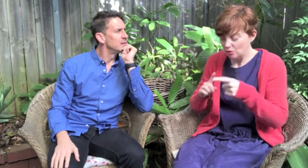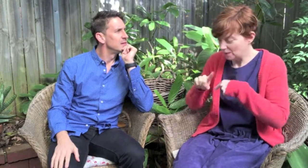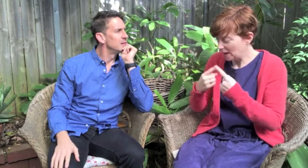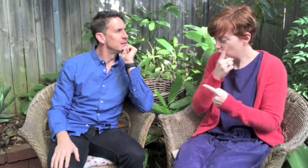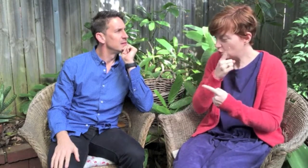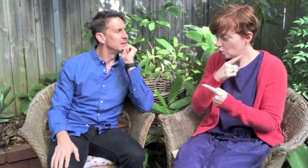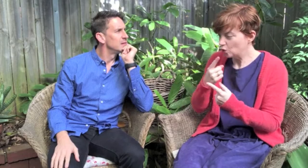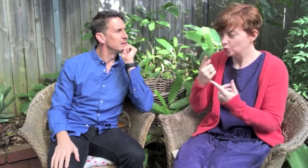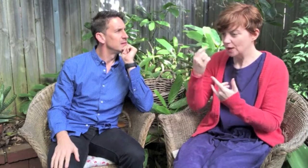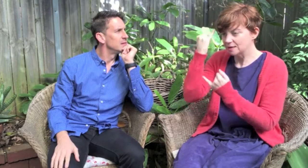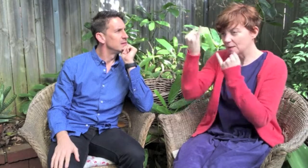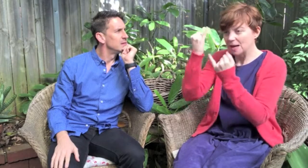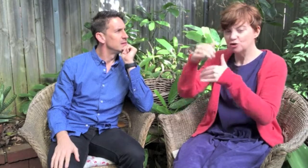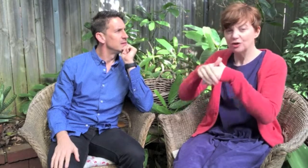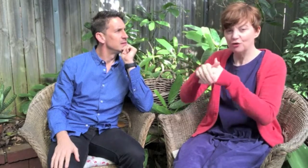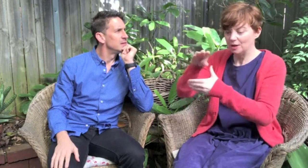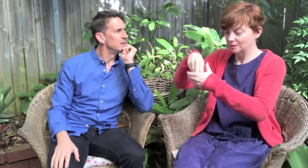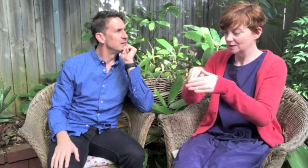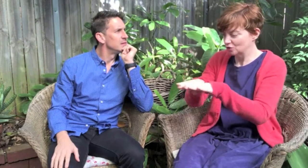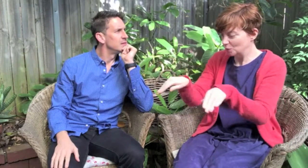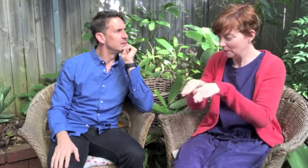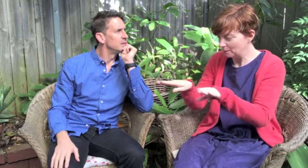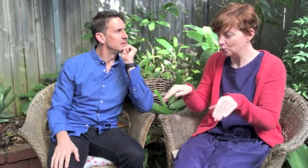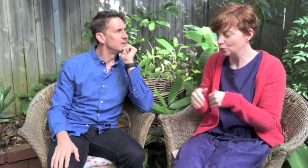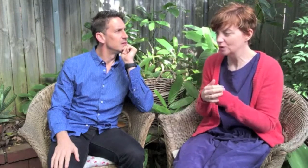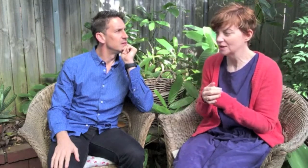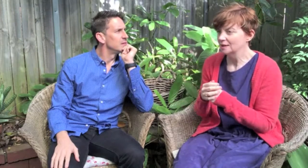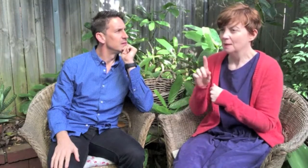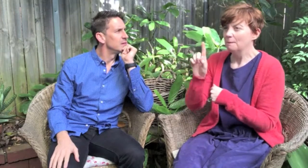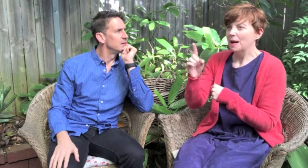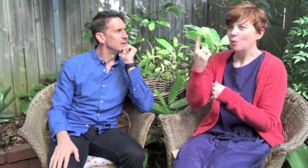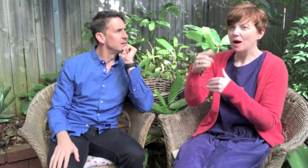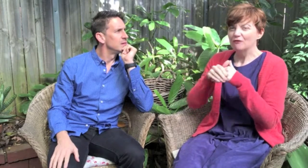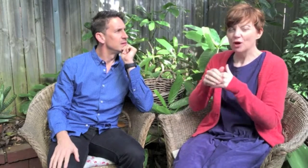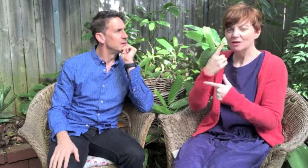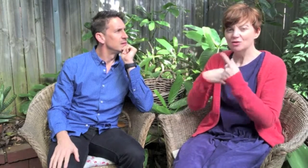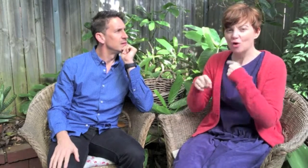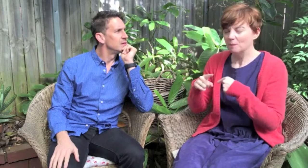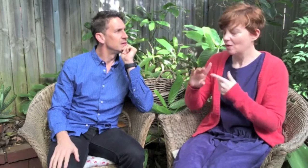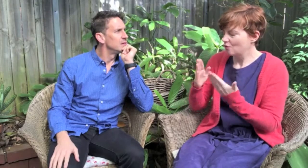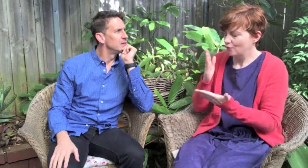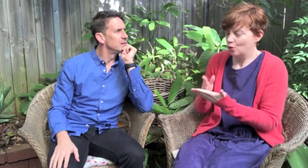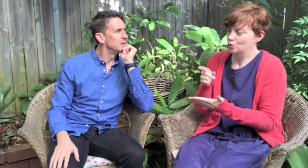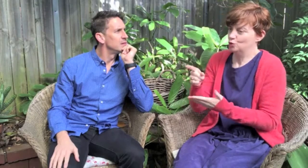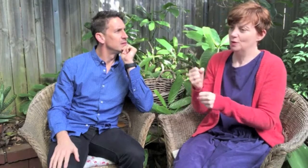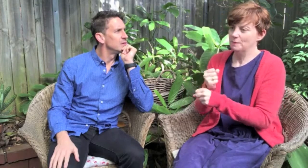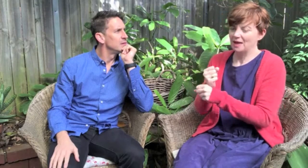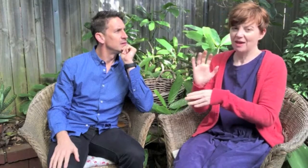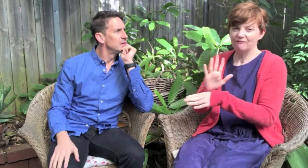just a story about a girl who had an imaginary friend in her swimming pool. But a friend of mine said to me, oh,